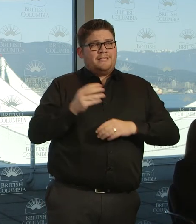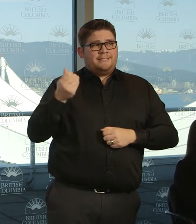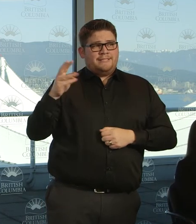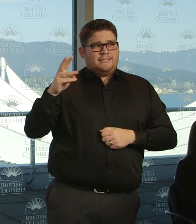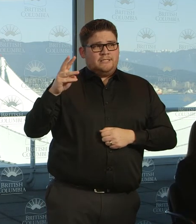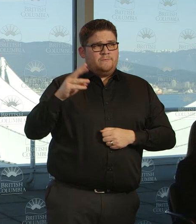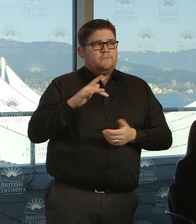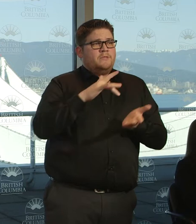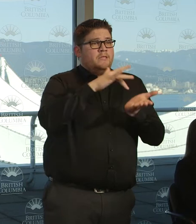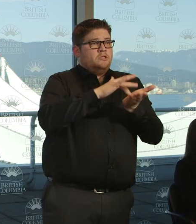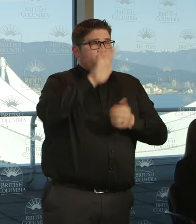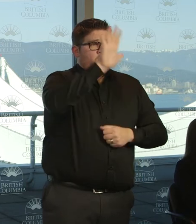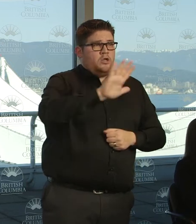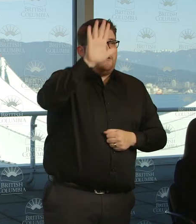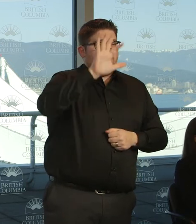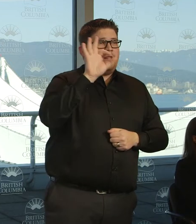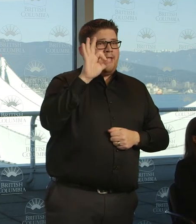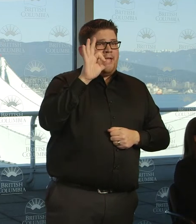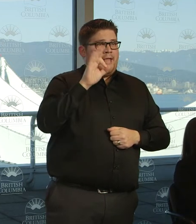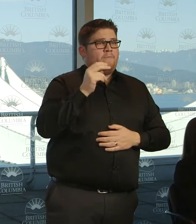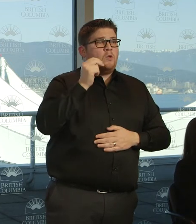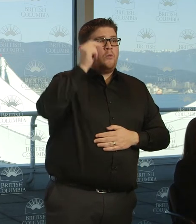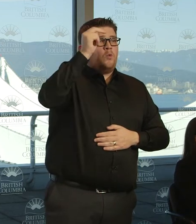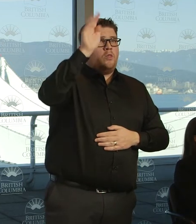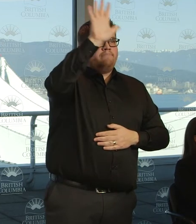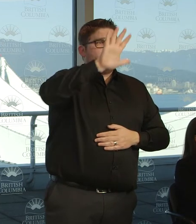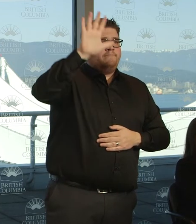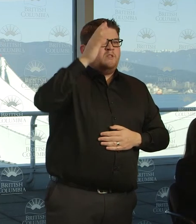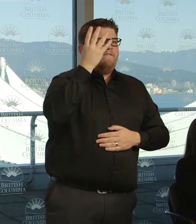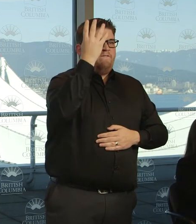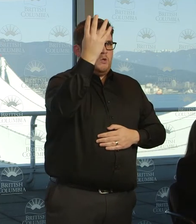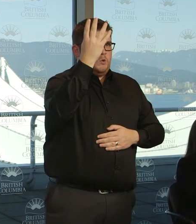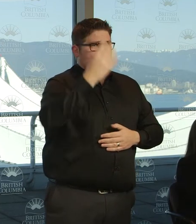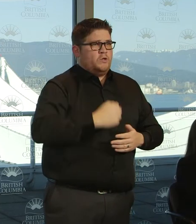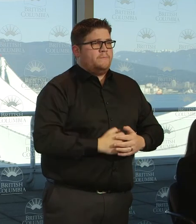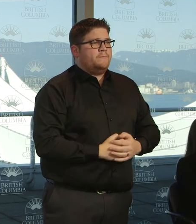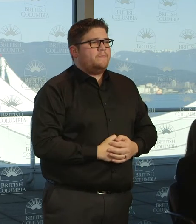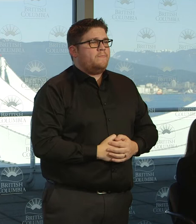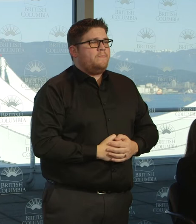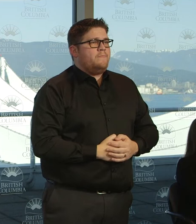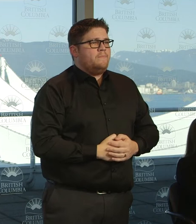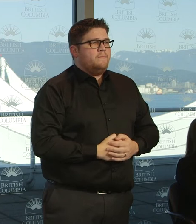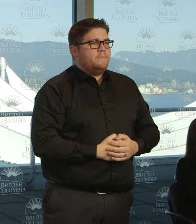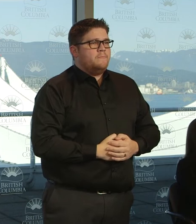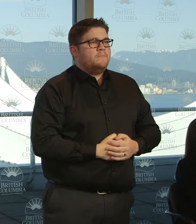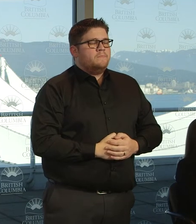Northern Health, including one is a resident of a new long-term care home,